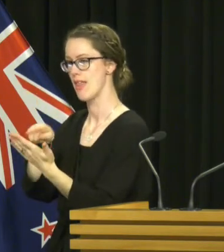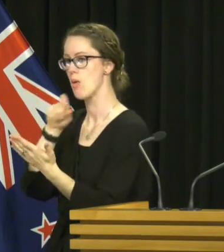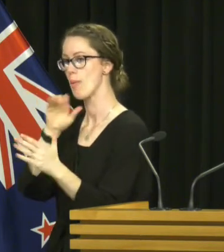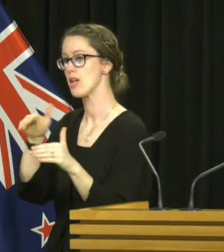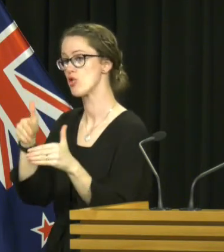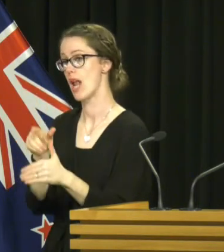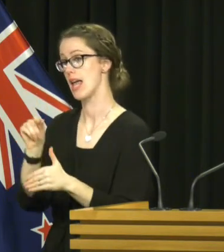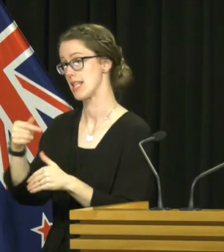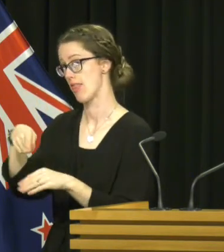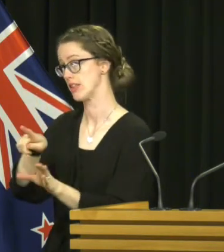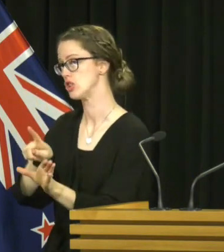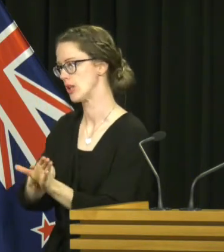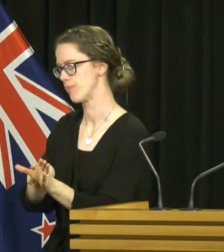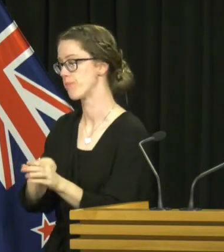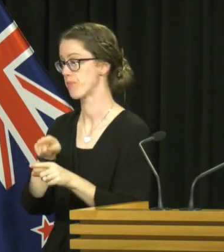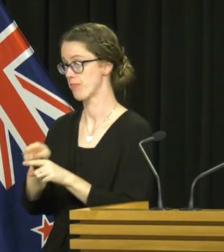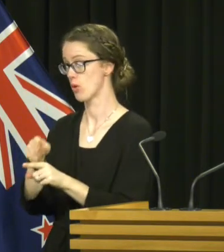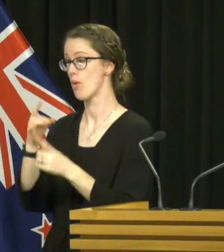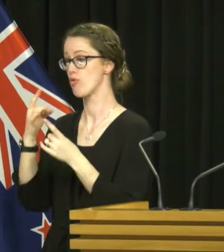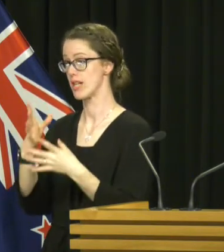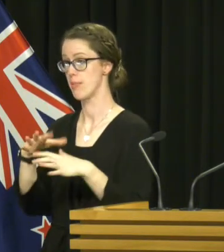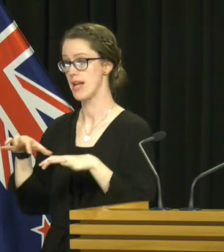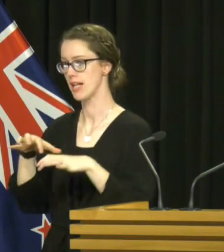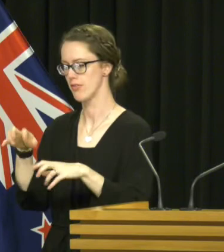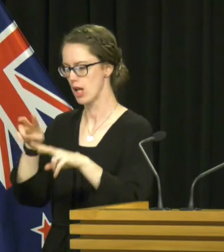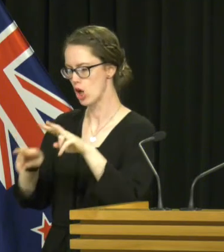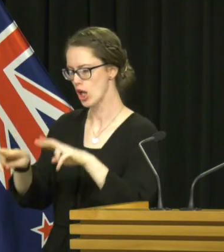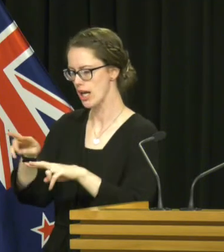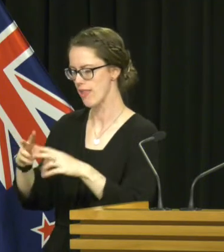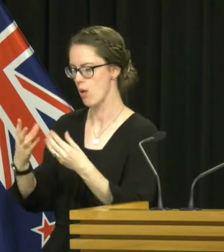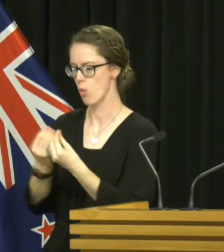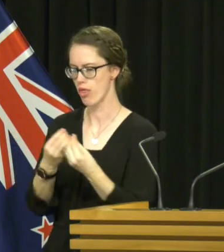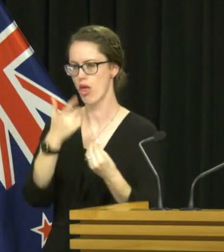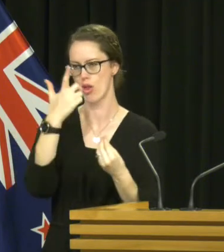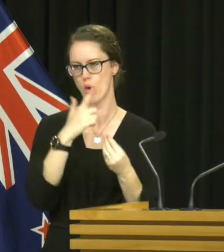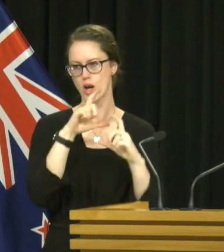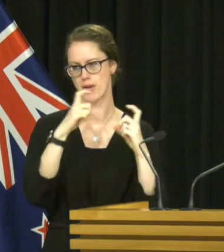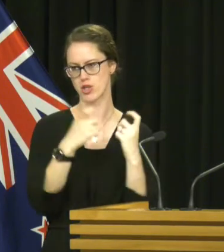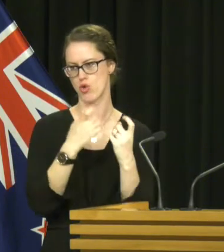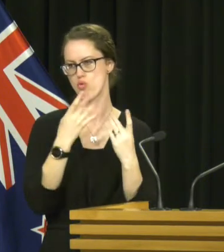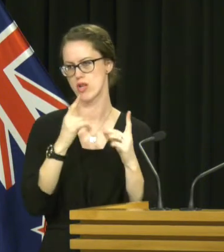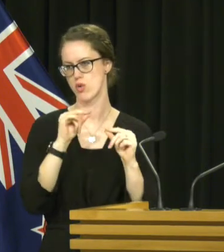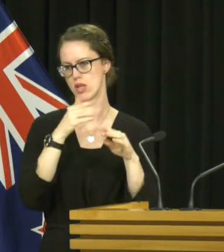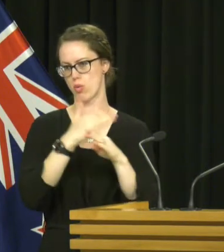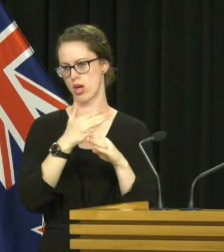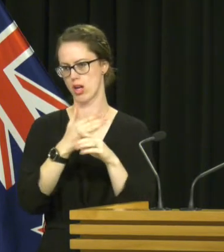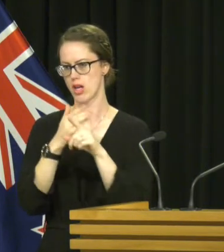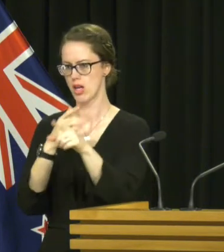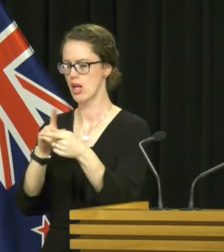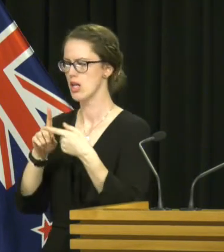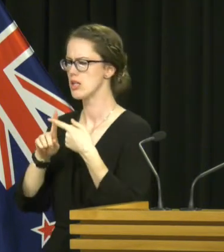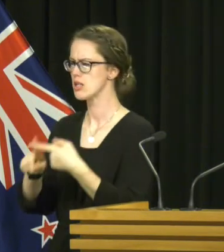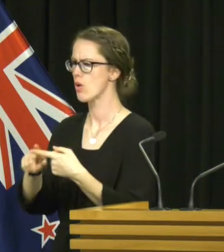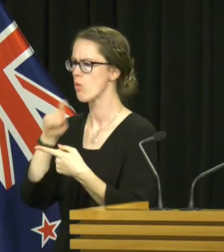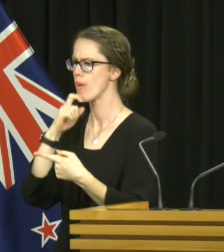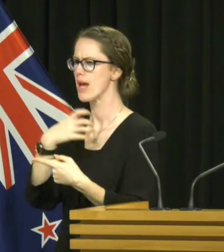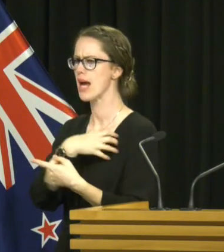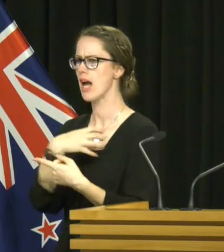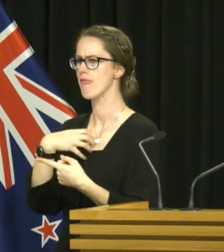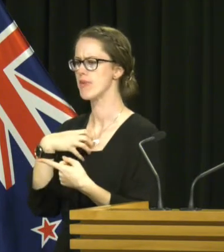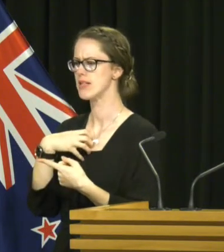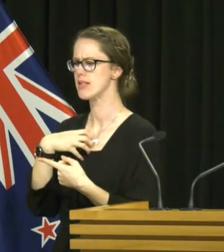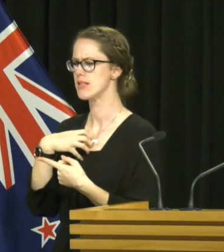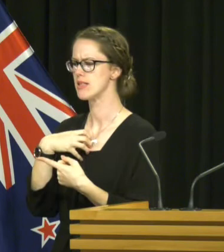be introduced later this year. So it is something that we've actively been looking at alongside the Law Commission, having already done this work. And will there still be a government